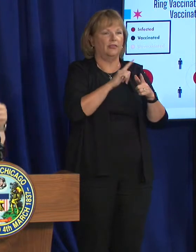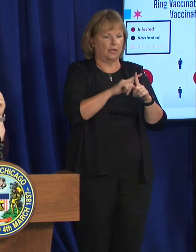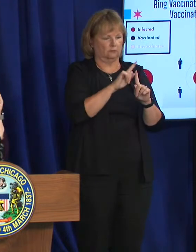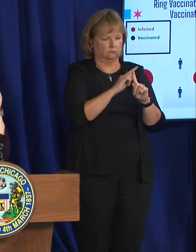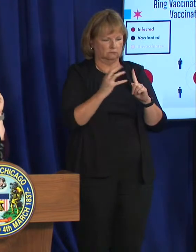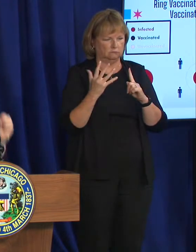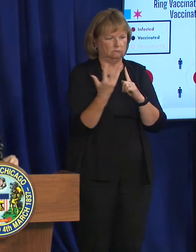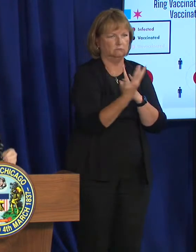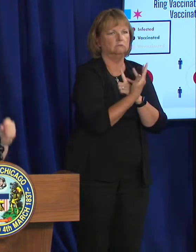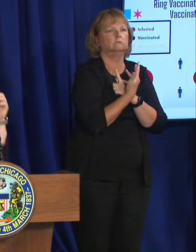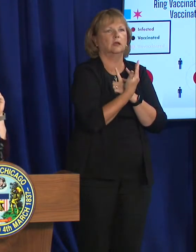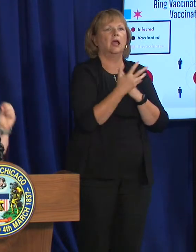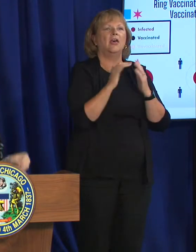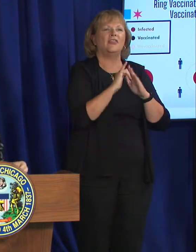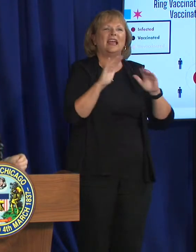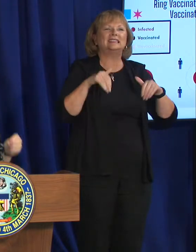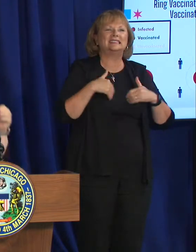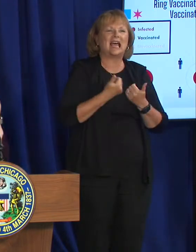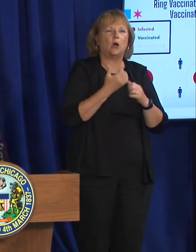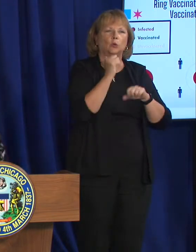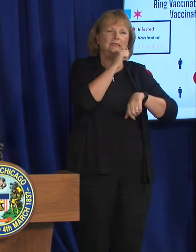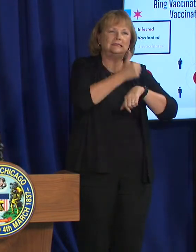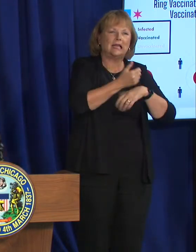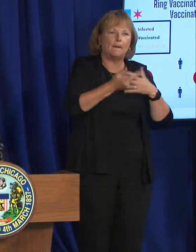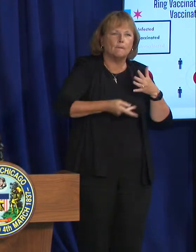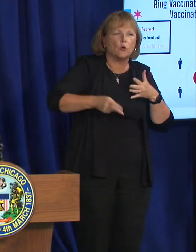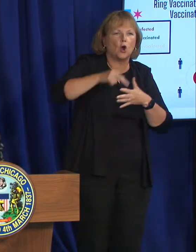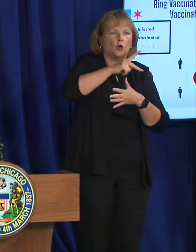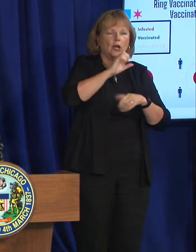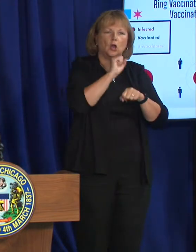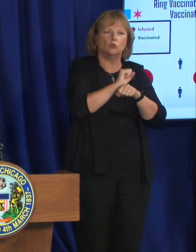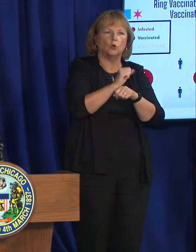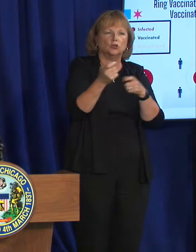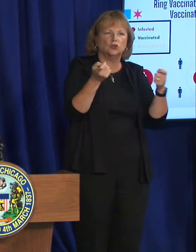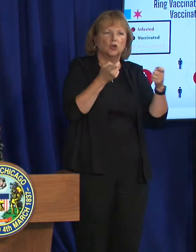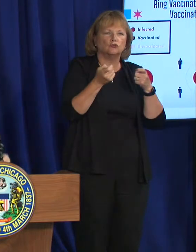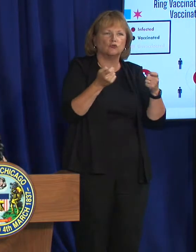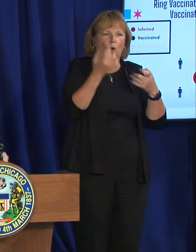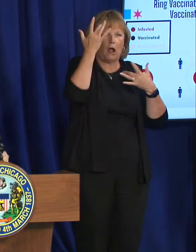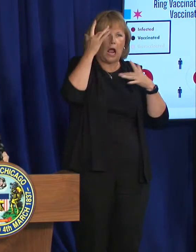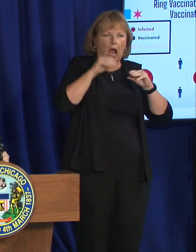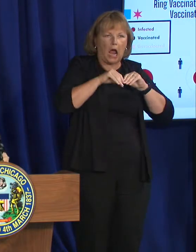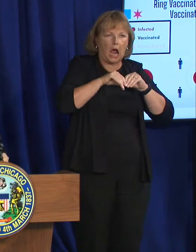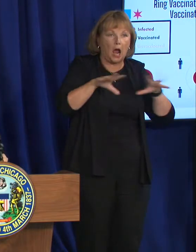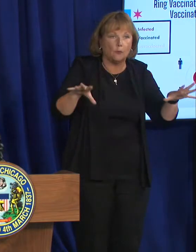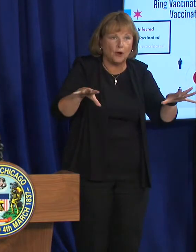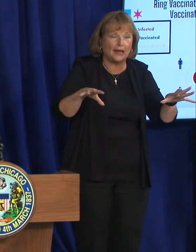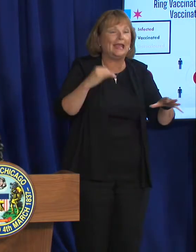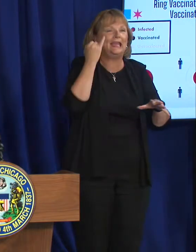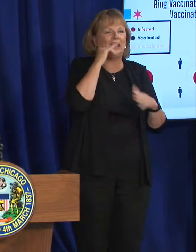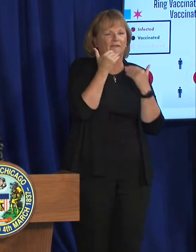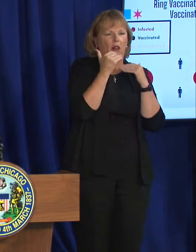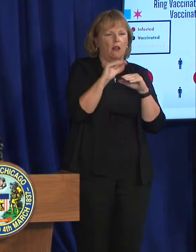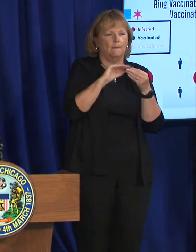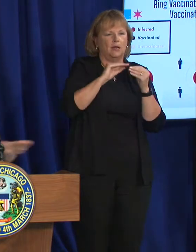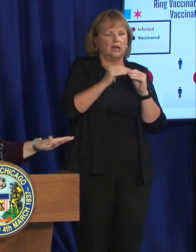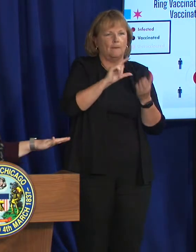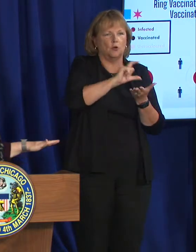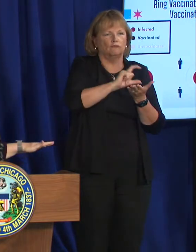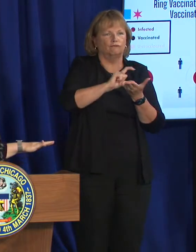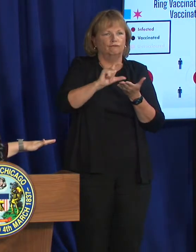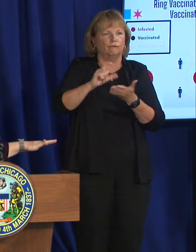them. This is how we prioritize and work to control outbreaks, especially when vaccine is limited. So